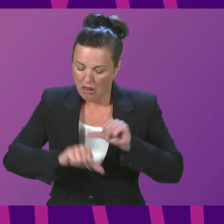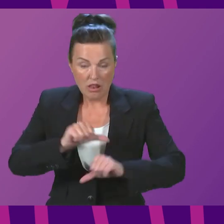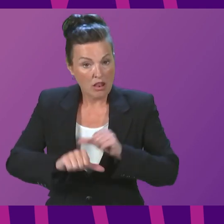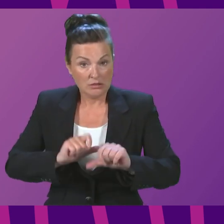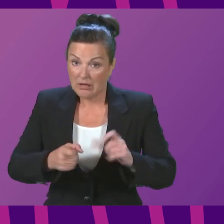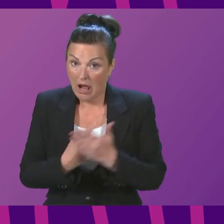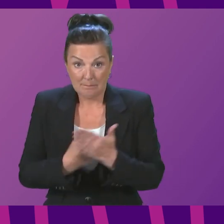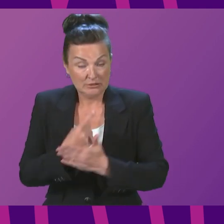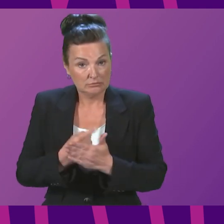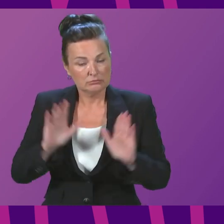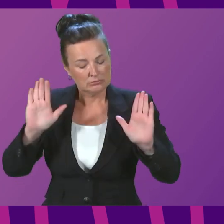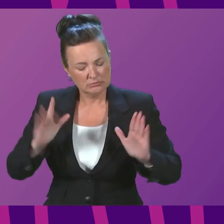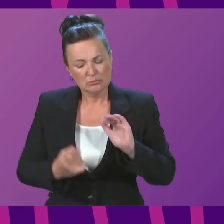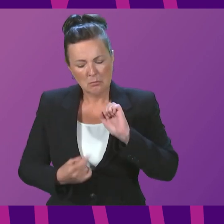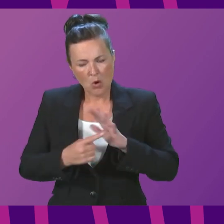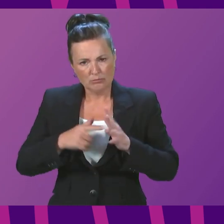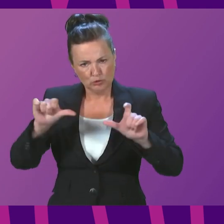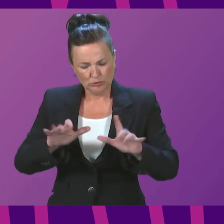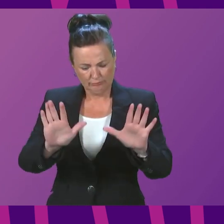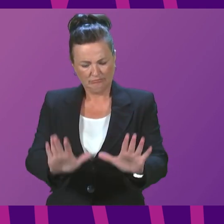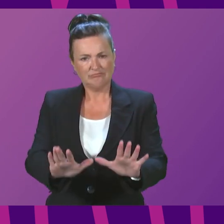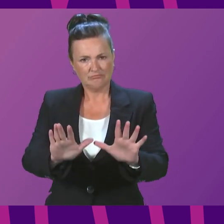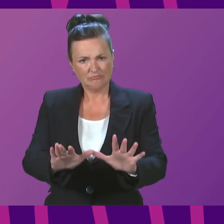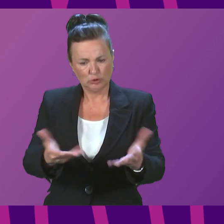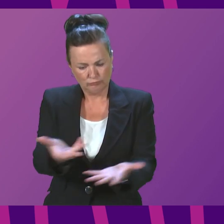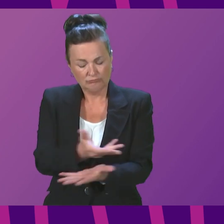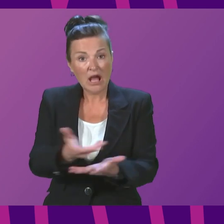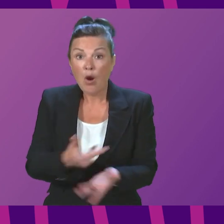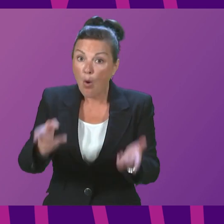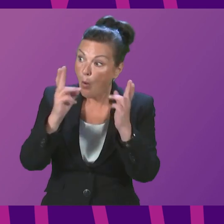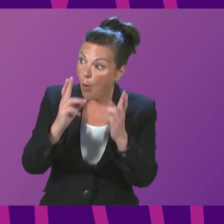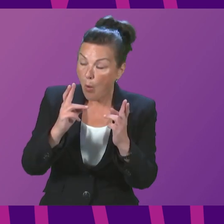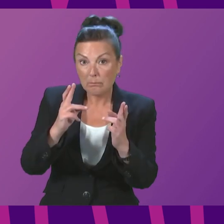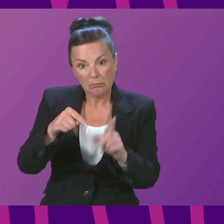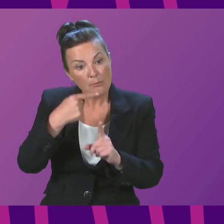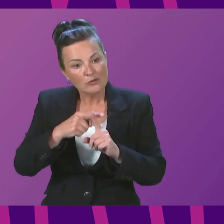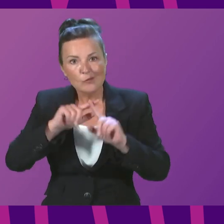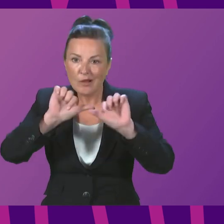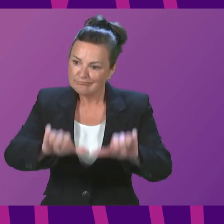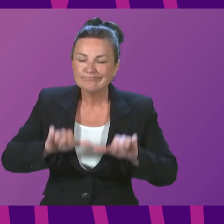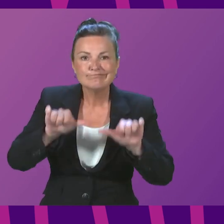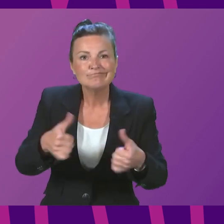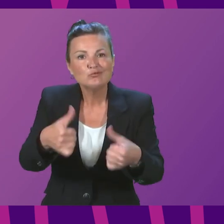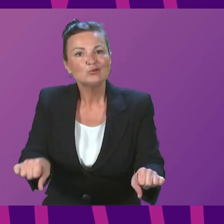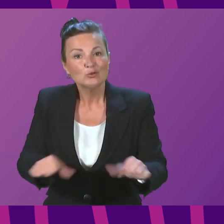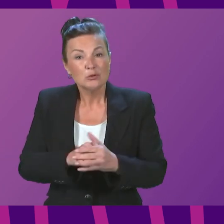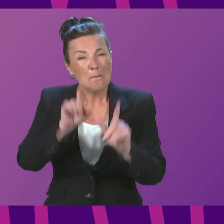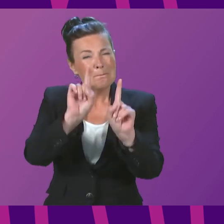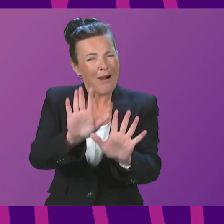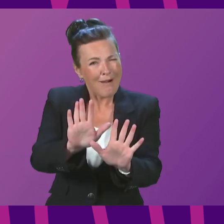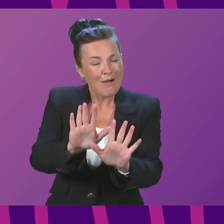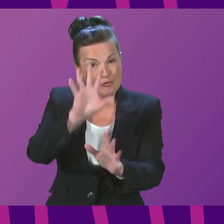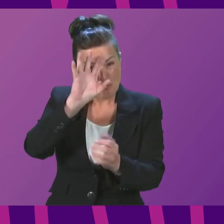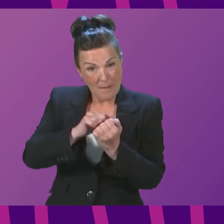important that they are given the space to continue, and I hope positively conclude. But if you look again, and this goes